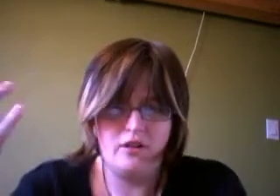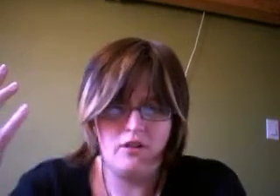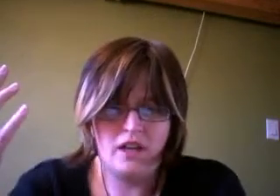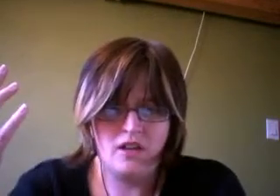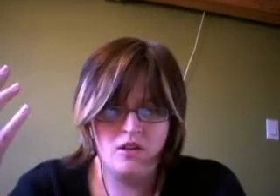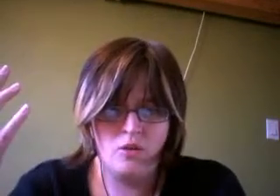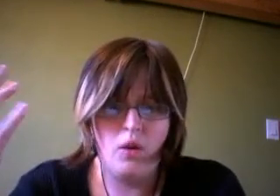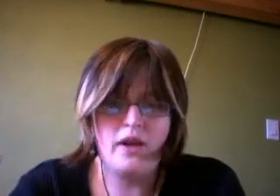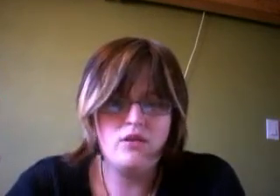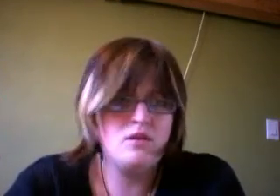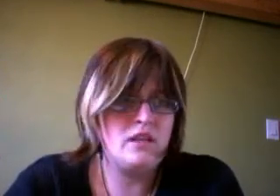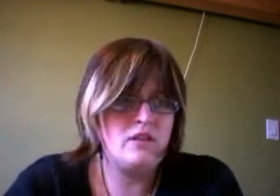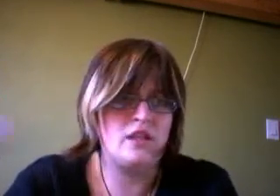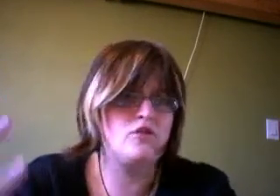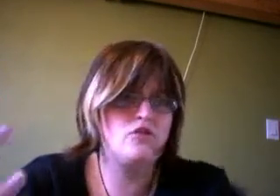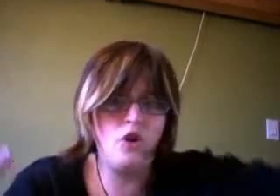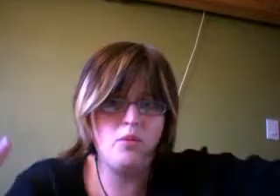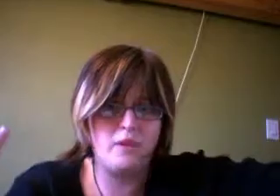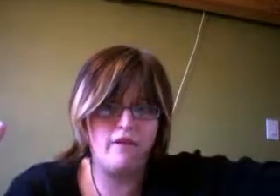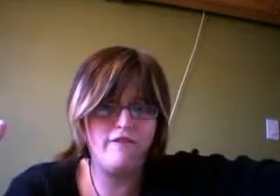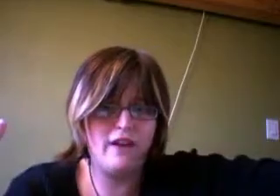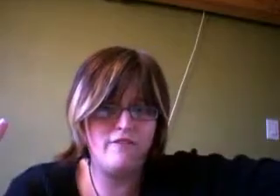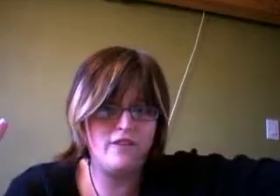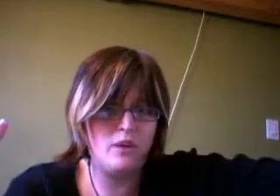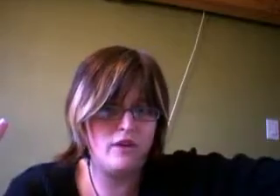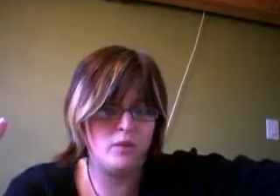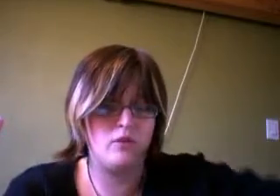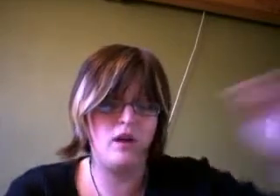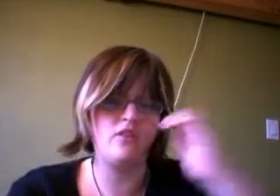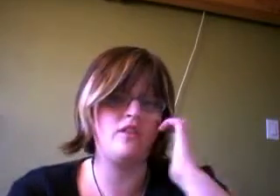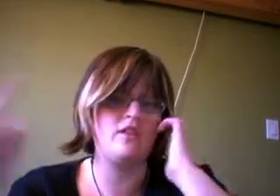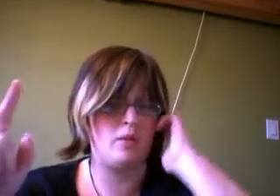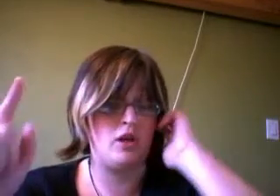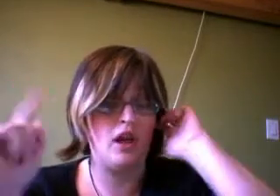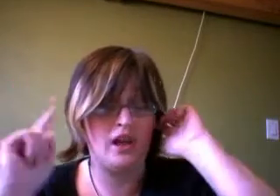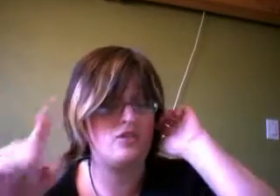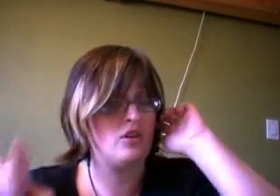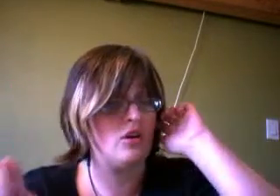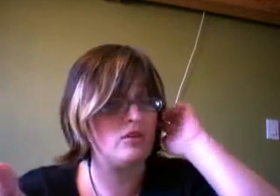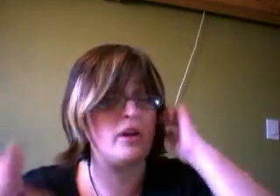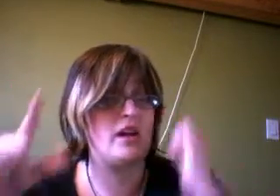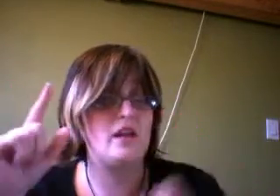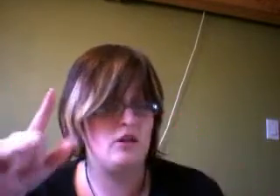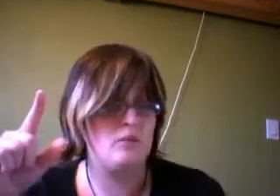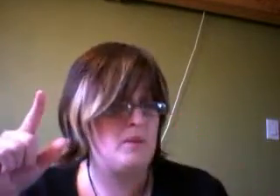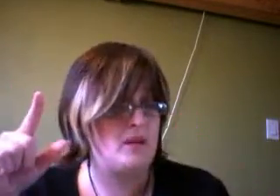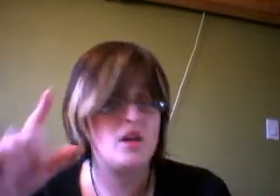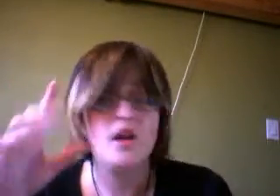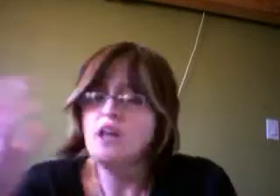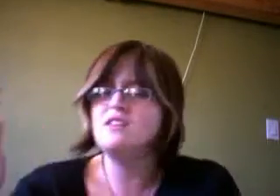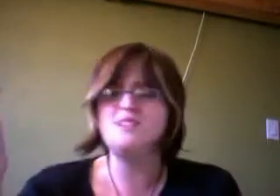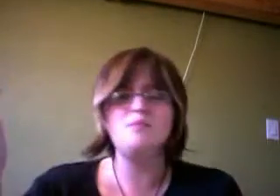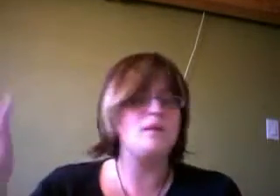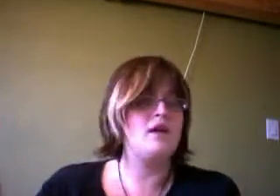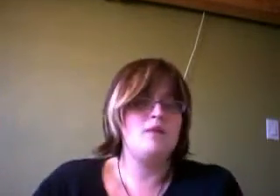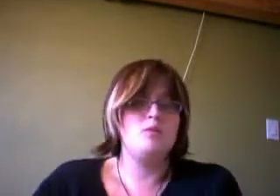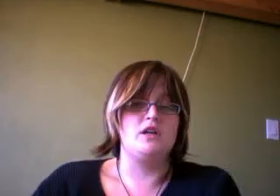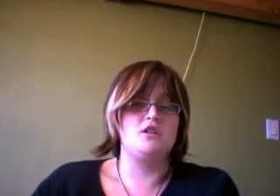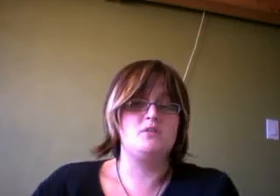littering? Why are you littering? There's a garbage pail five feet away from you. I saw this happen. I actually called him on it, and he called me a bitch. This scene, maybe I am a bitch. Because